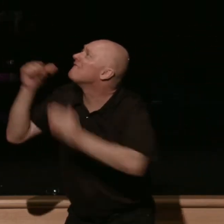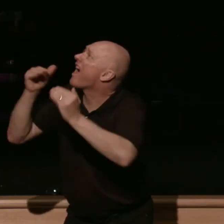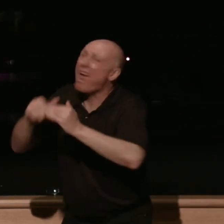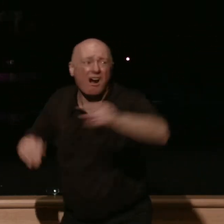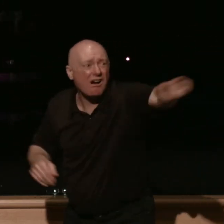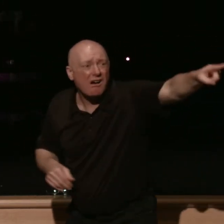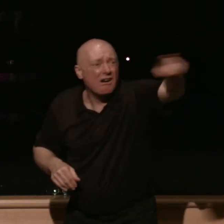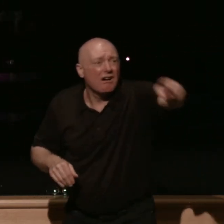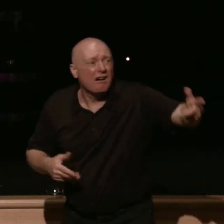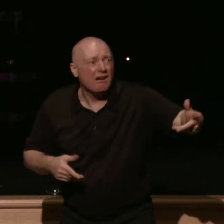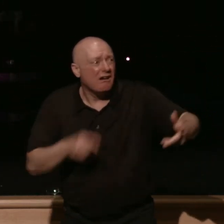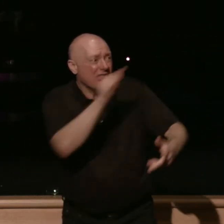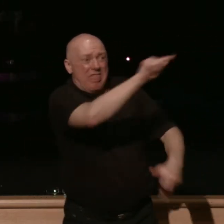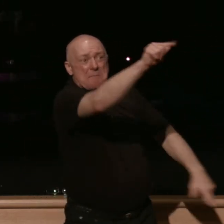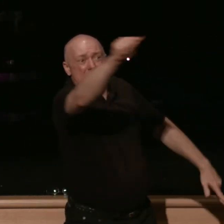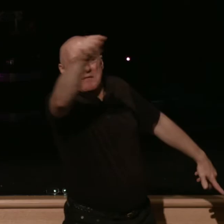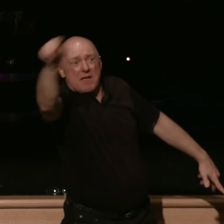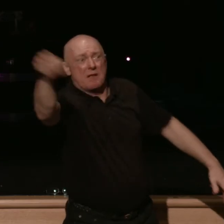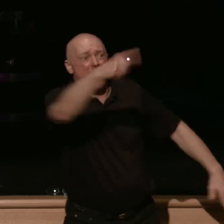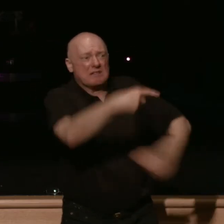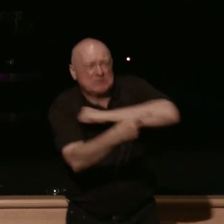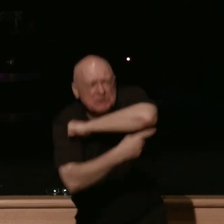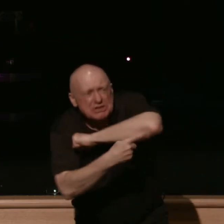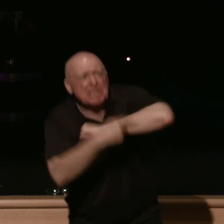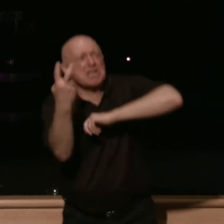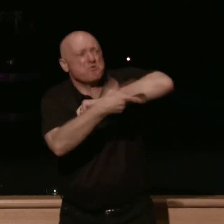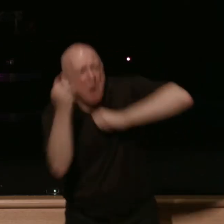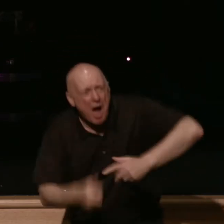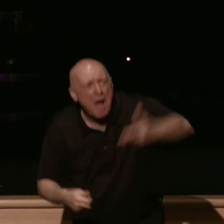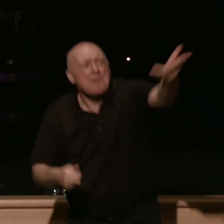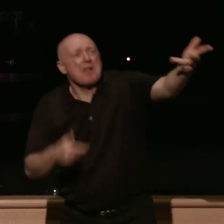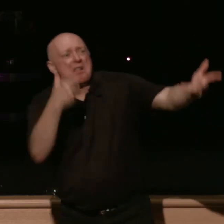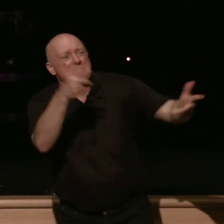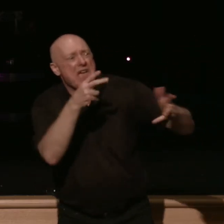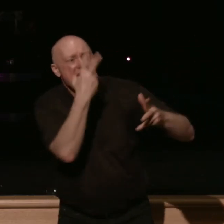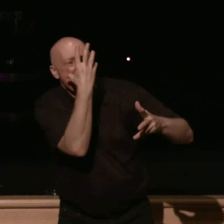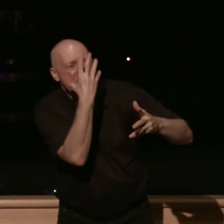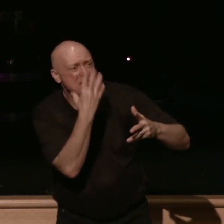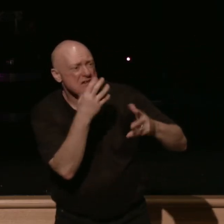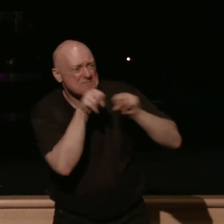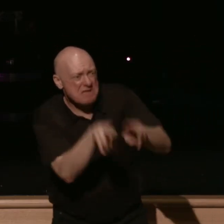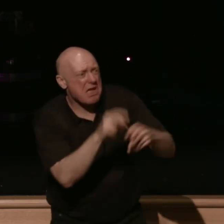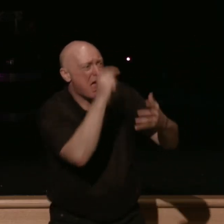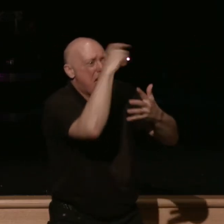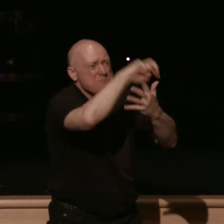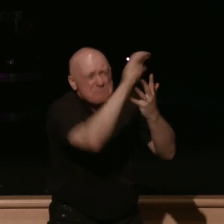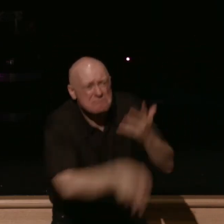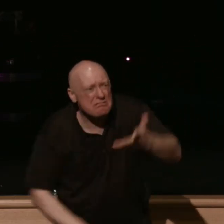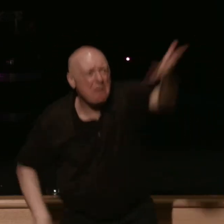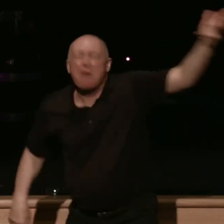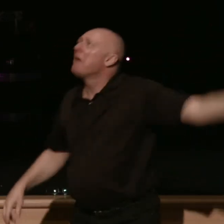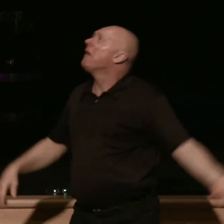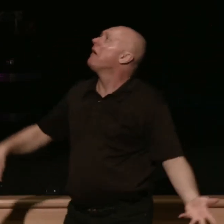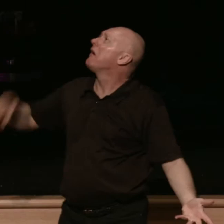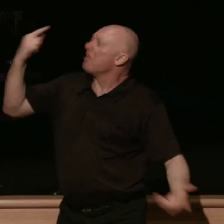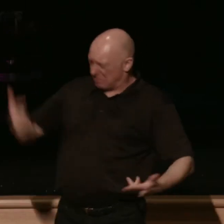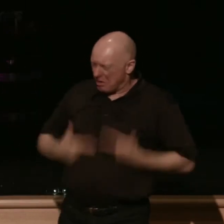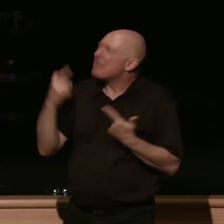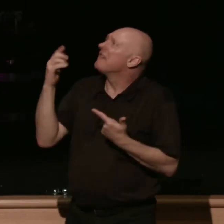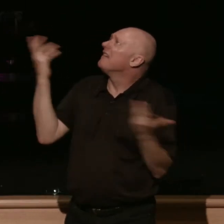that they're right there they're the ones that are cheating the ones that are robbing the ones that are sleeping around the ones that are doing all that stuff they're living like they're just getting away with it